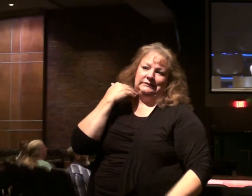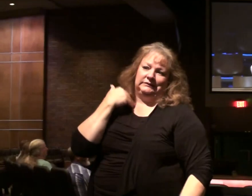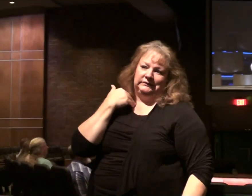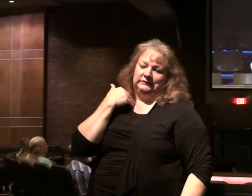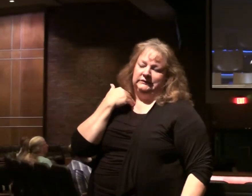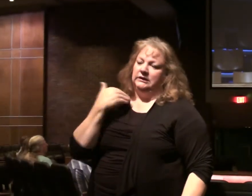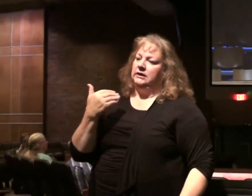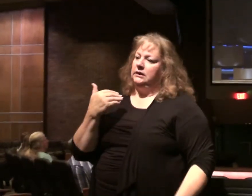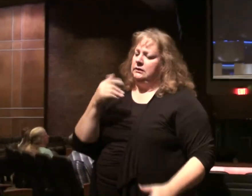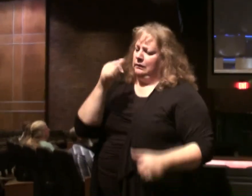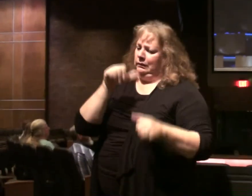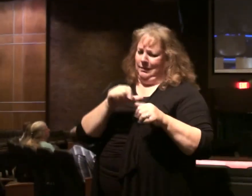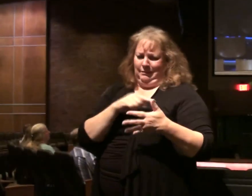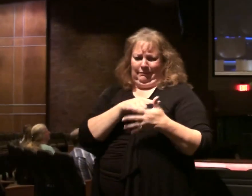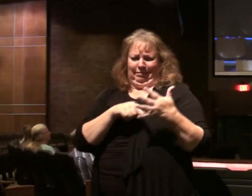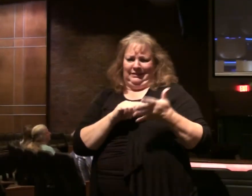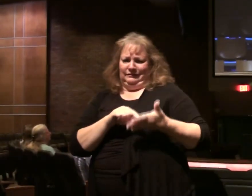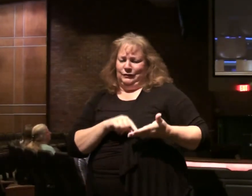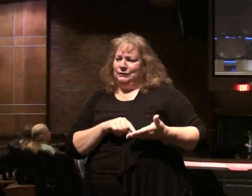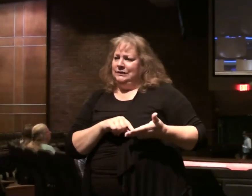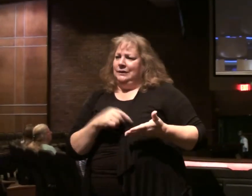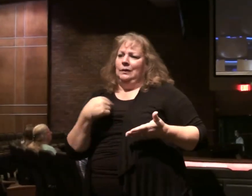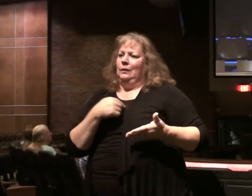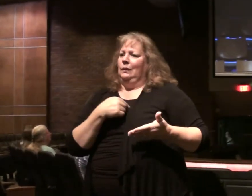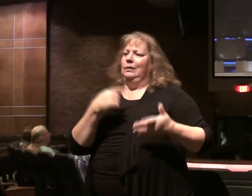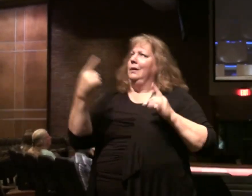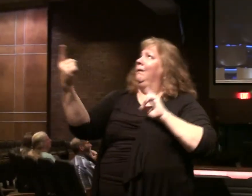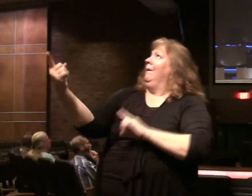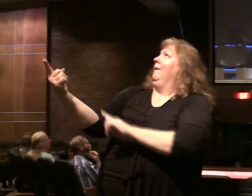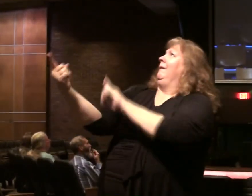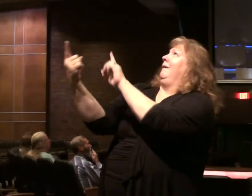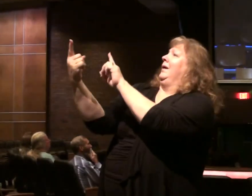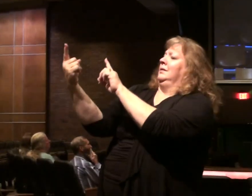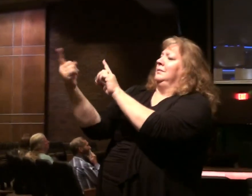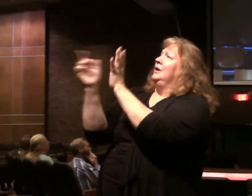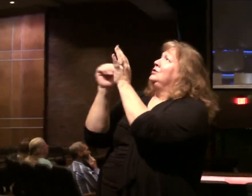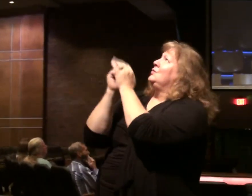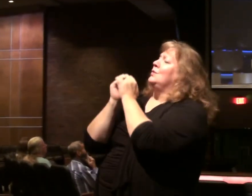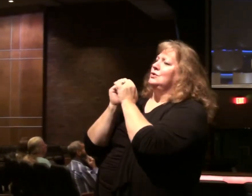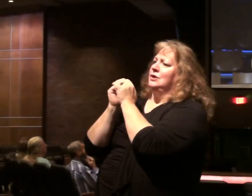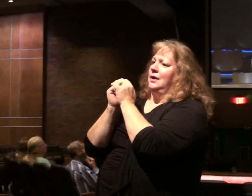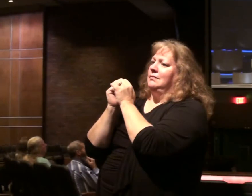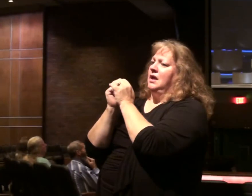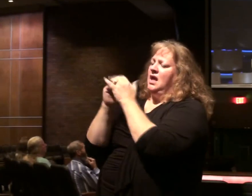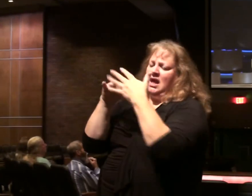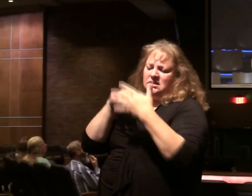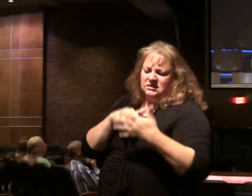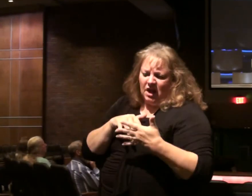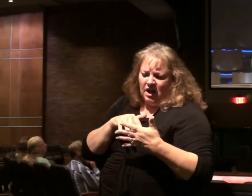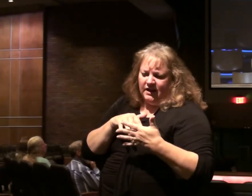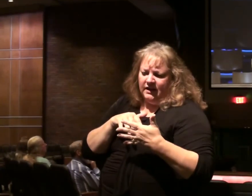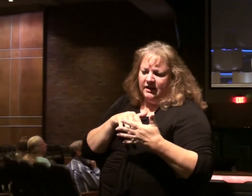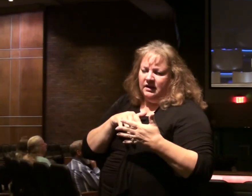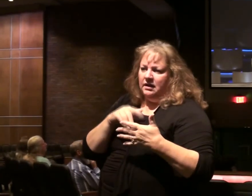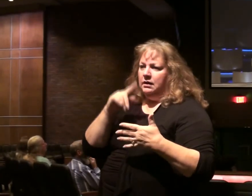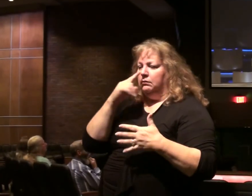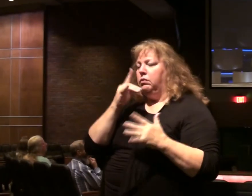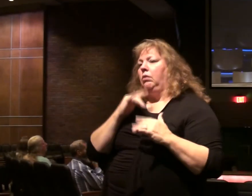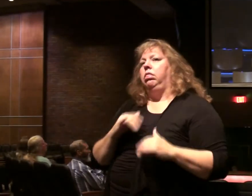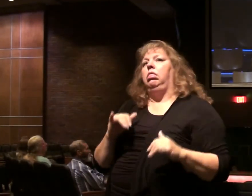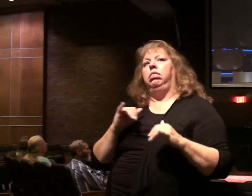It's a reminder from these verses that we don't come before the Lord in worship and study out of routine.